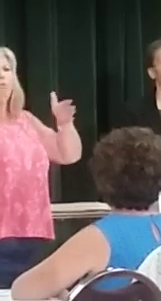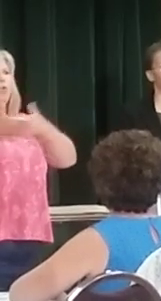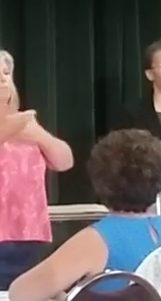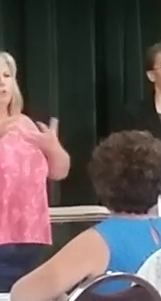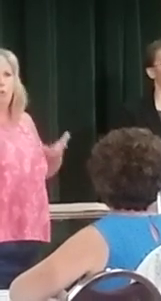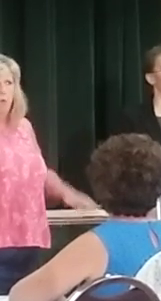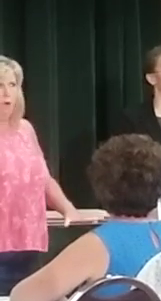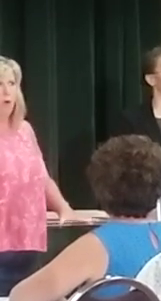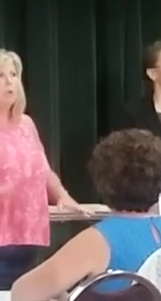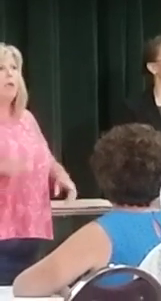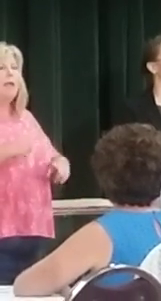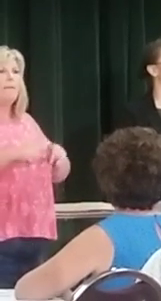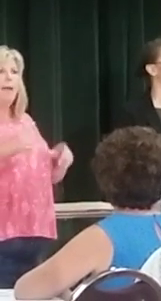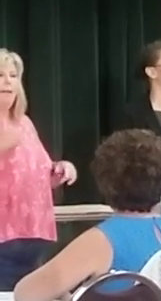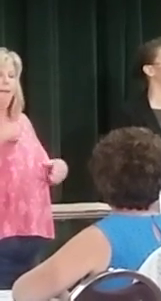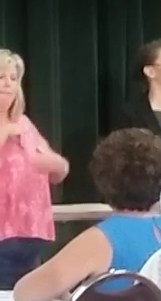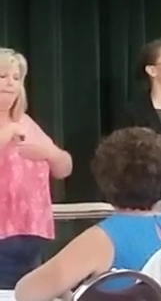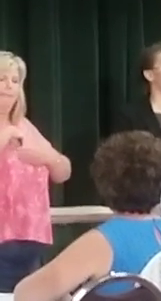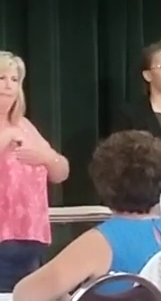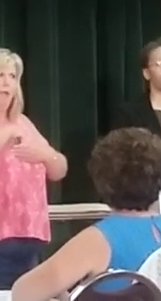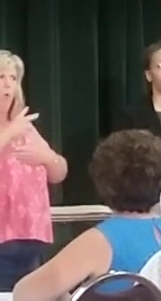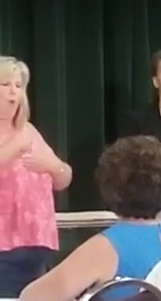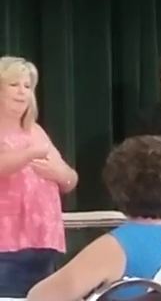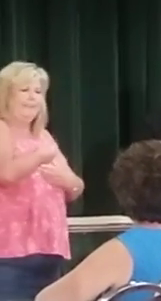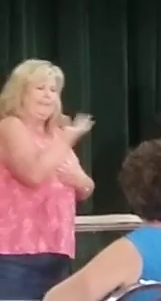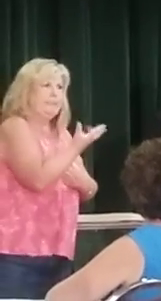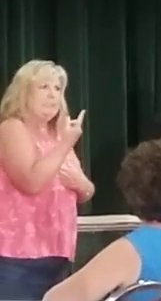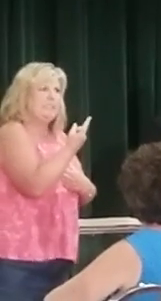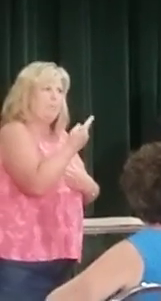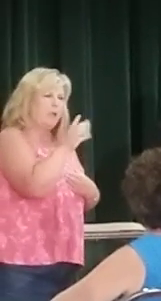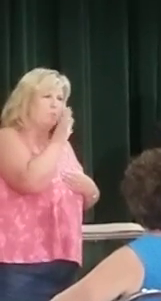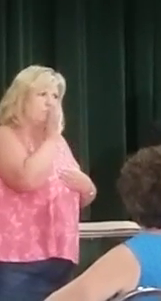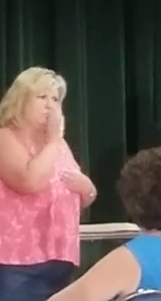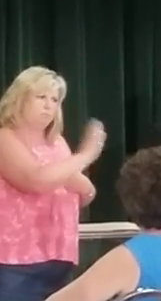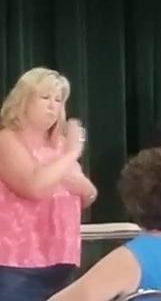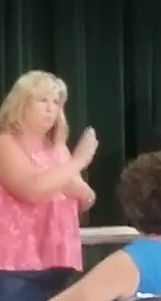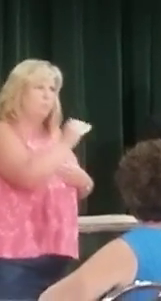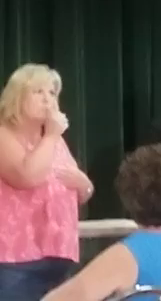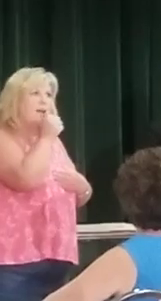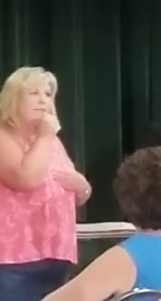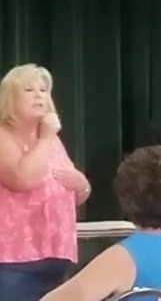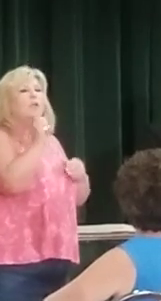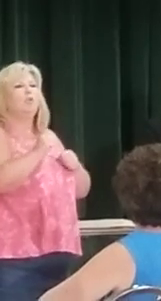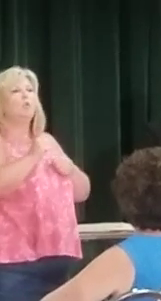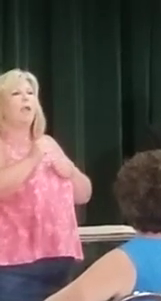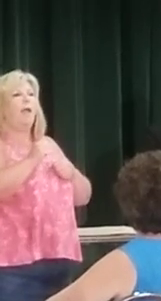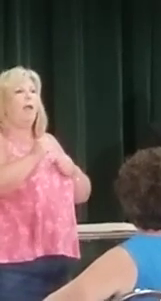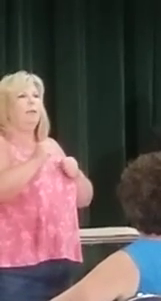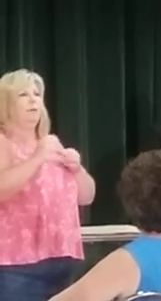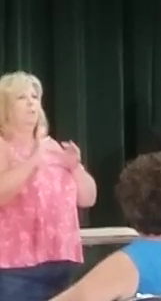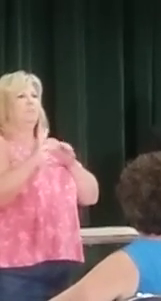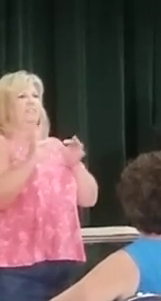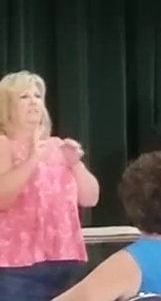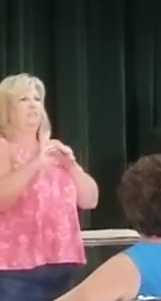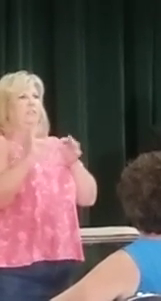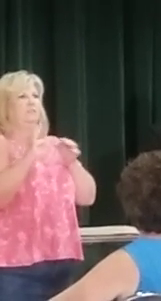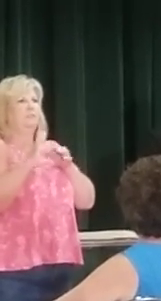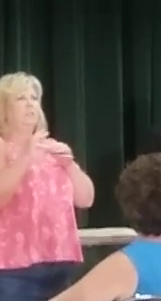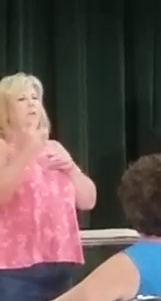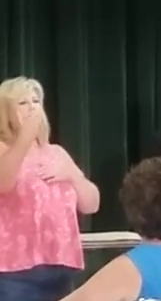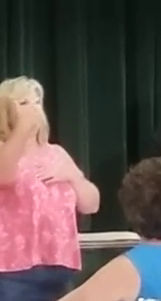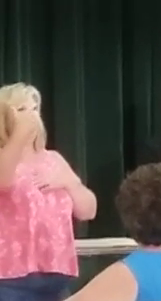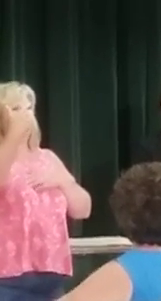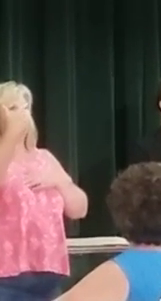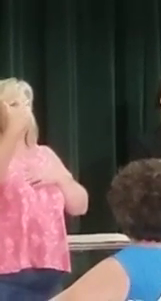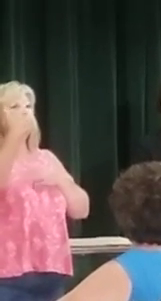would really like to share with our review team, it's possible for you to do a private video submission. So just call